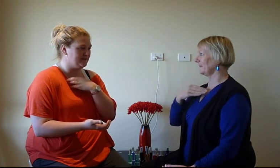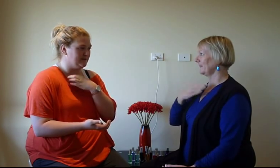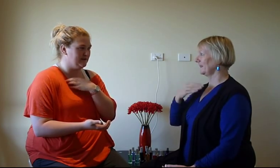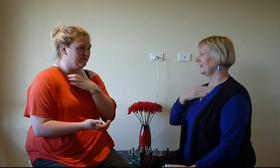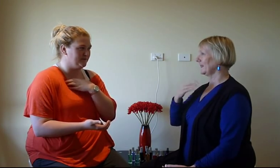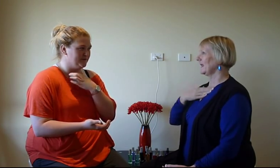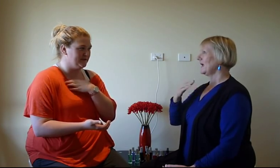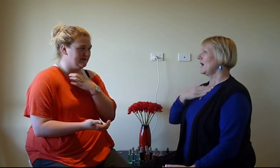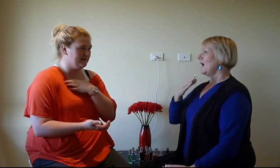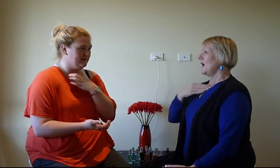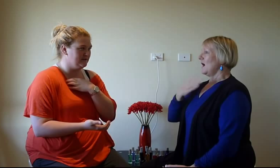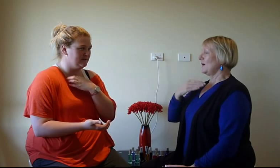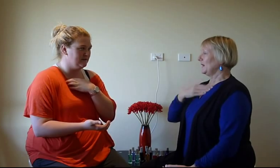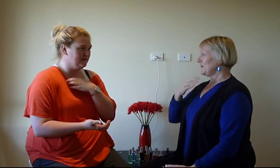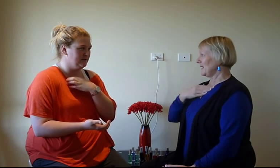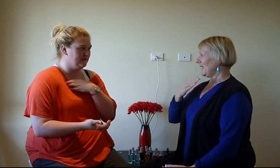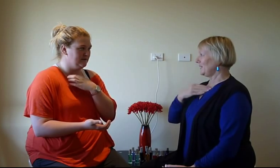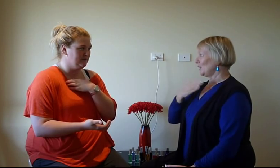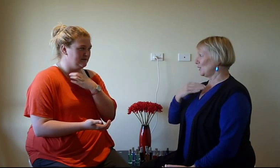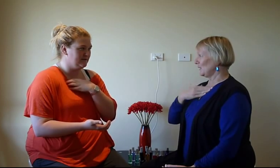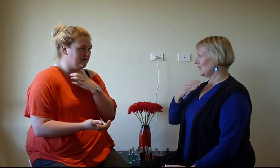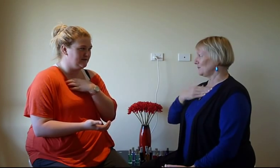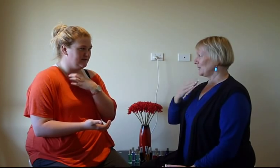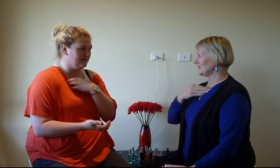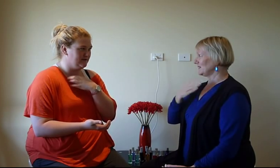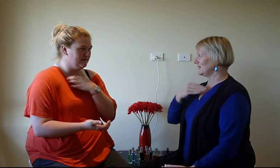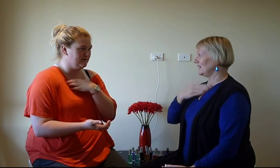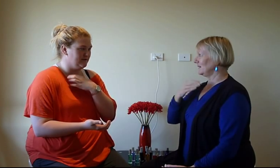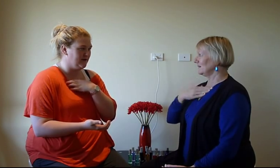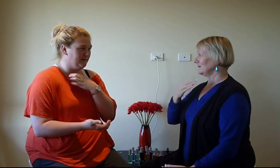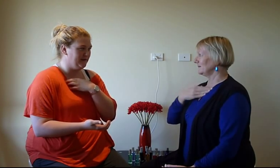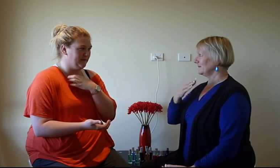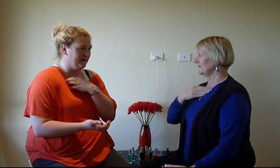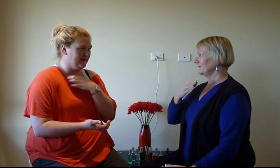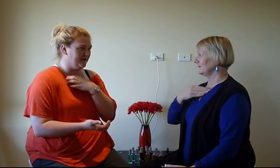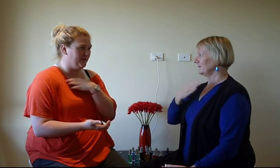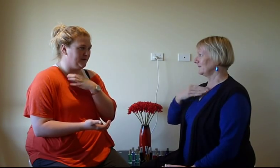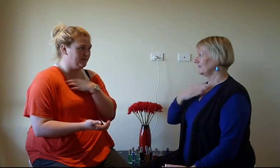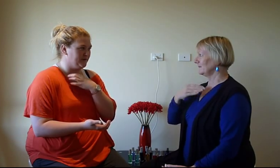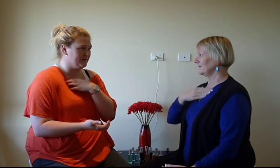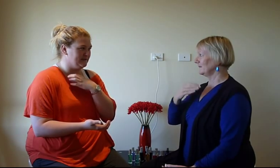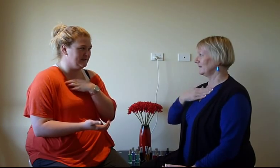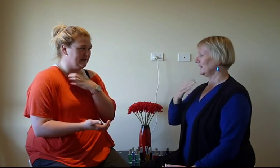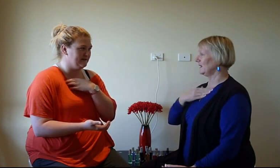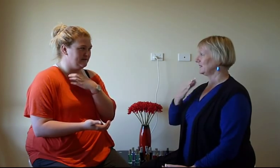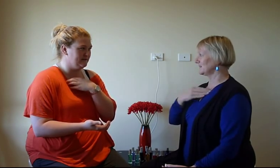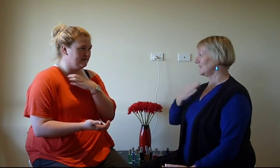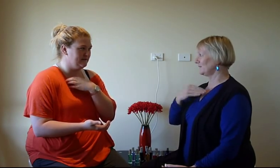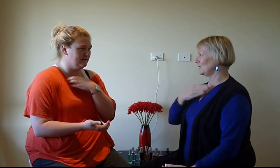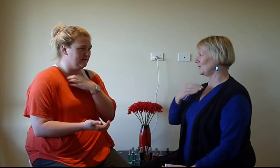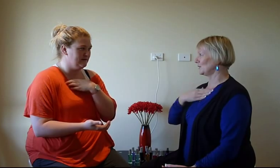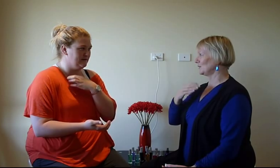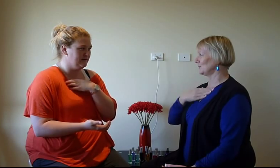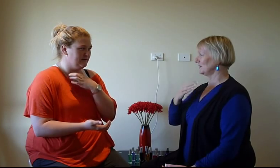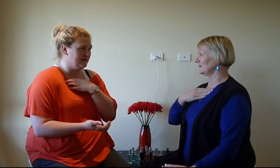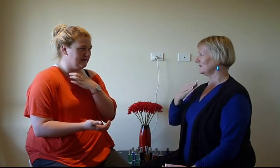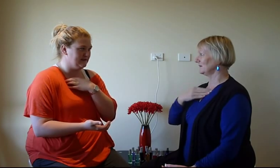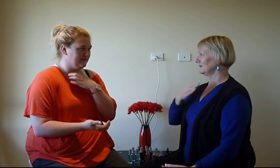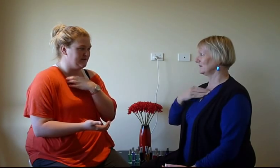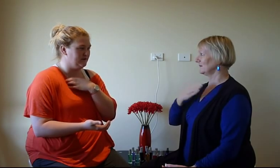swelling and bruising. I'm letting my hand know we can process it now. I'm letting my hand know we can process it now. It doesn't have to hold